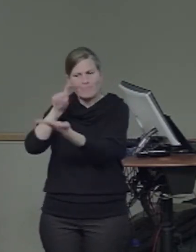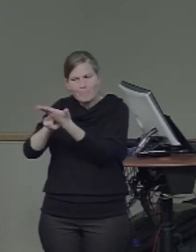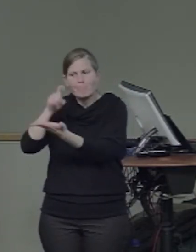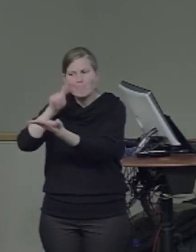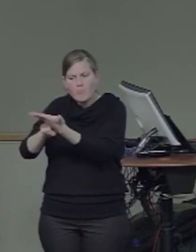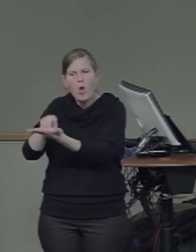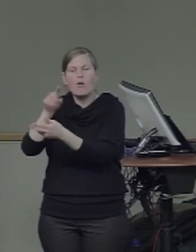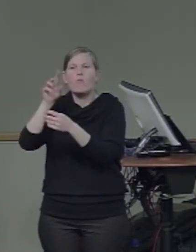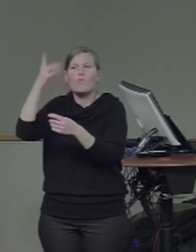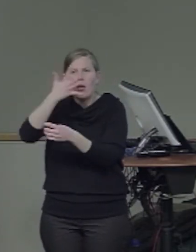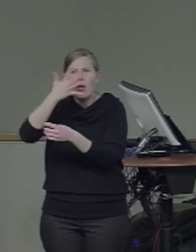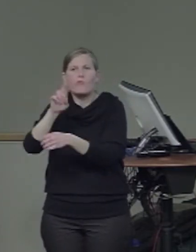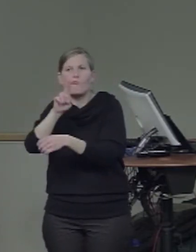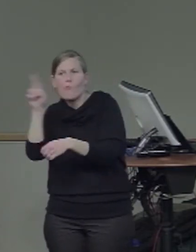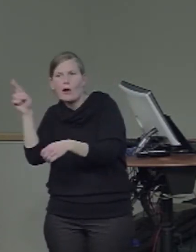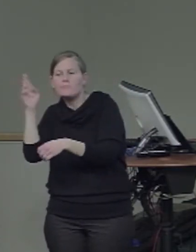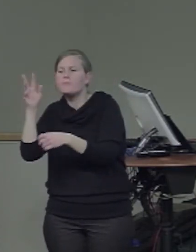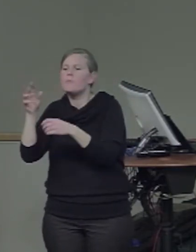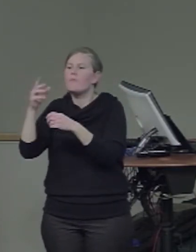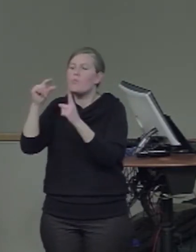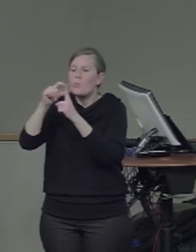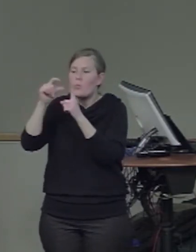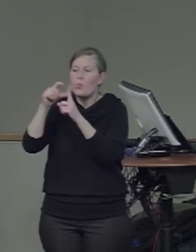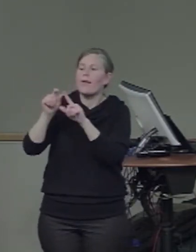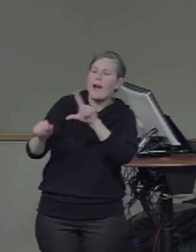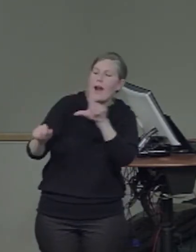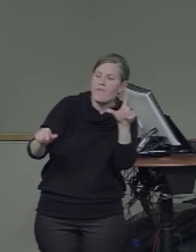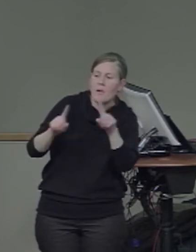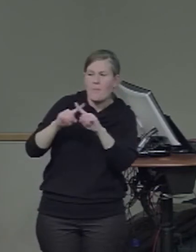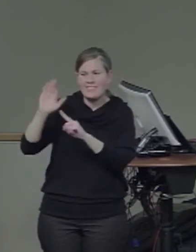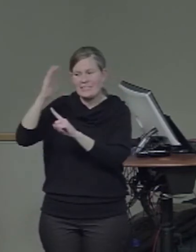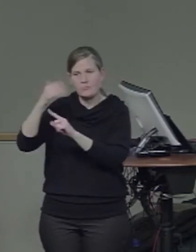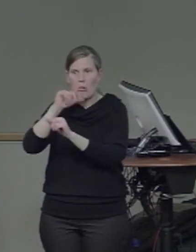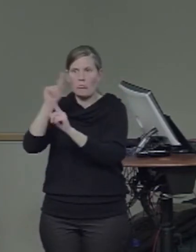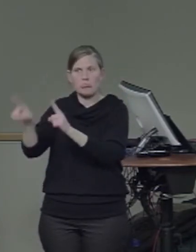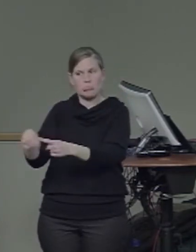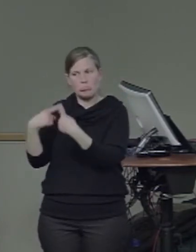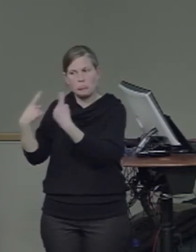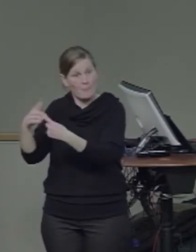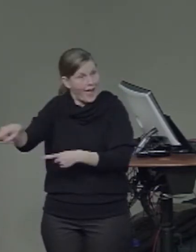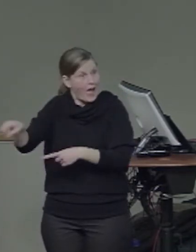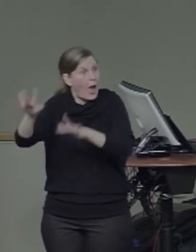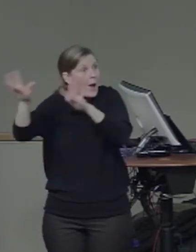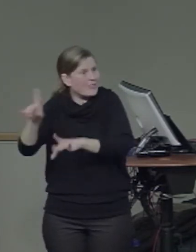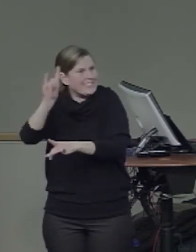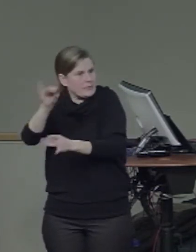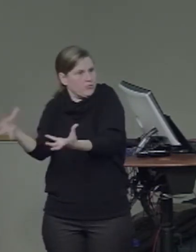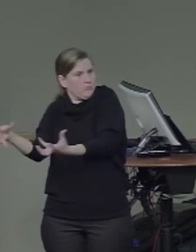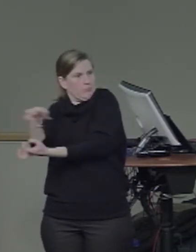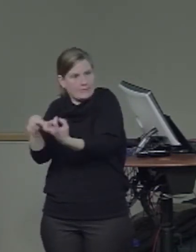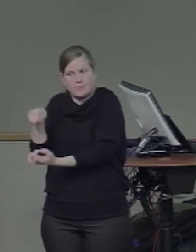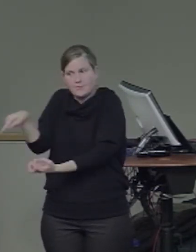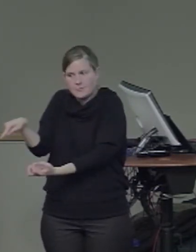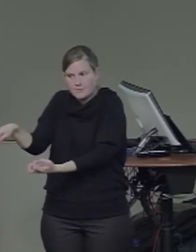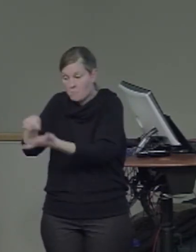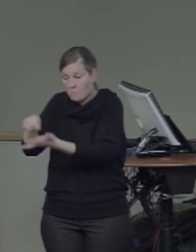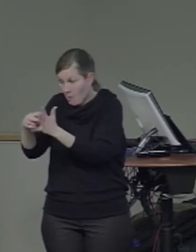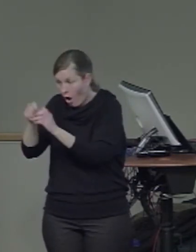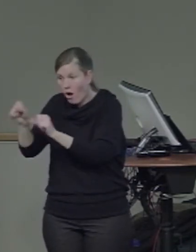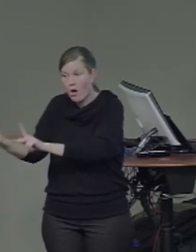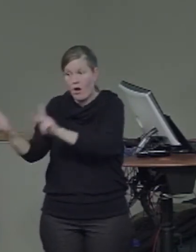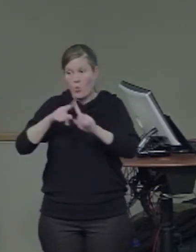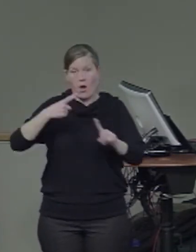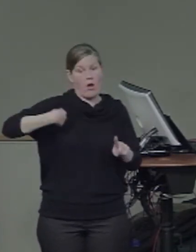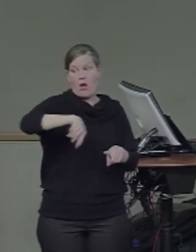leads to predictions both with regards to face processing impairments in puerilexics, word processing